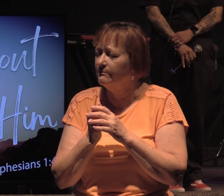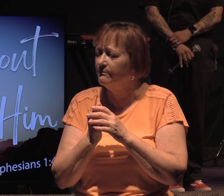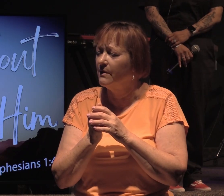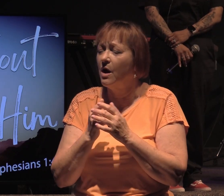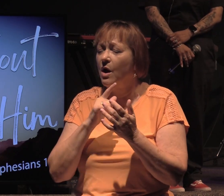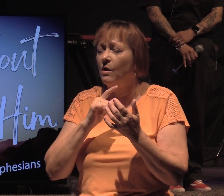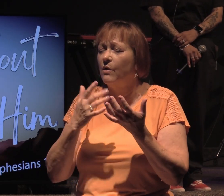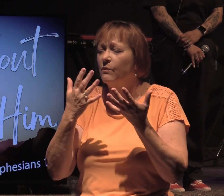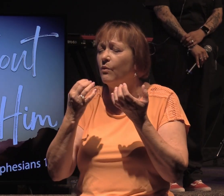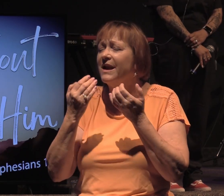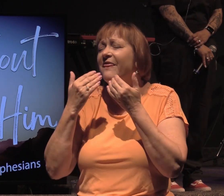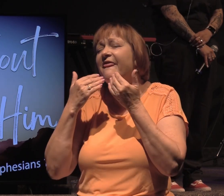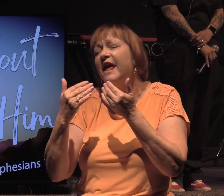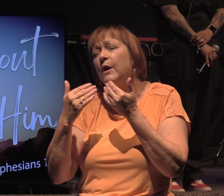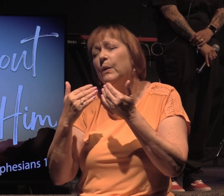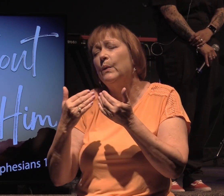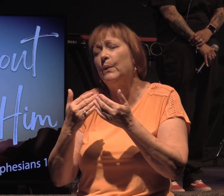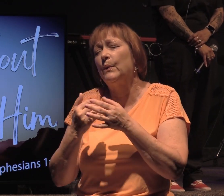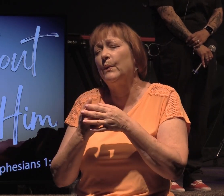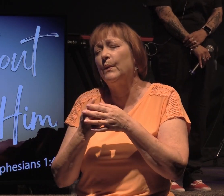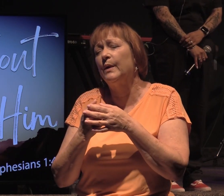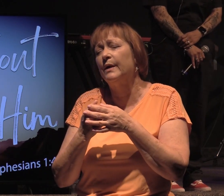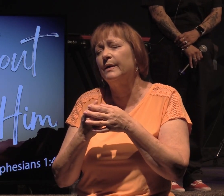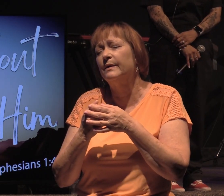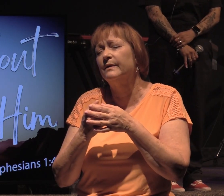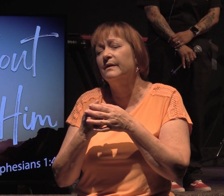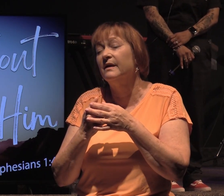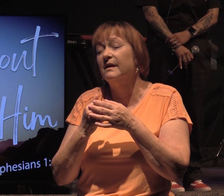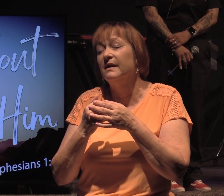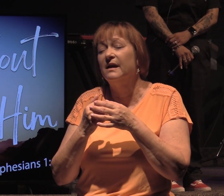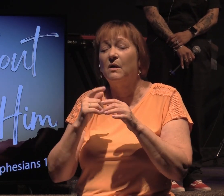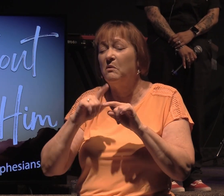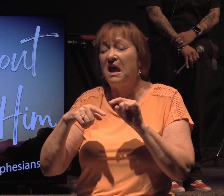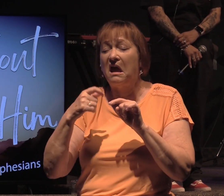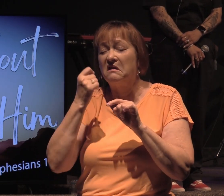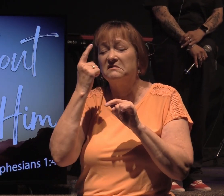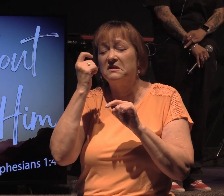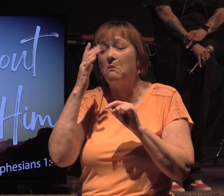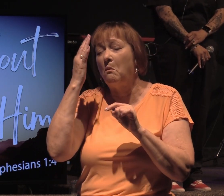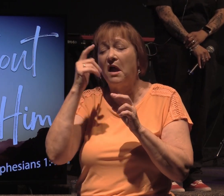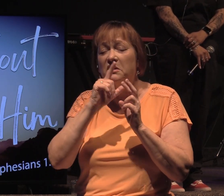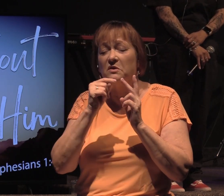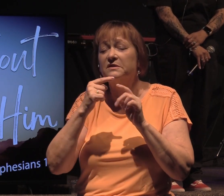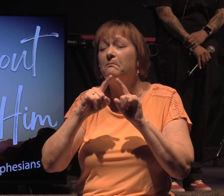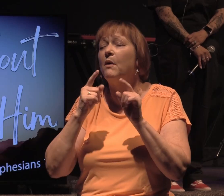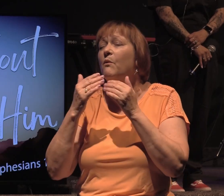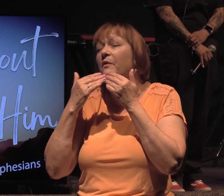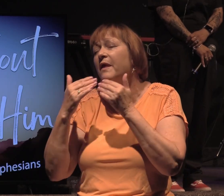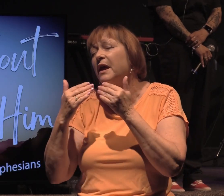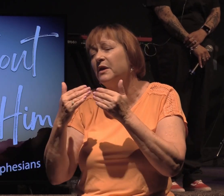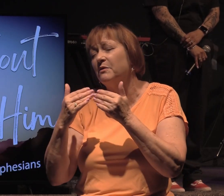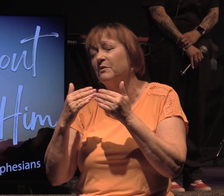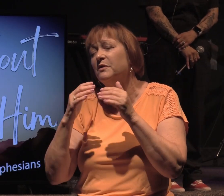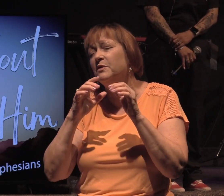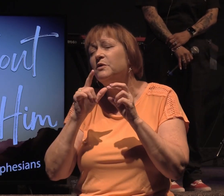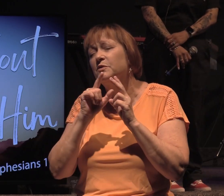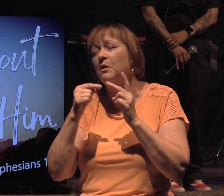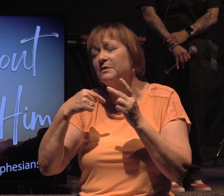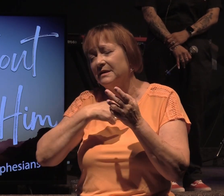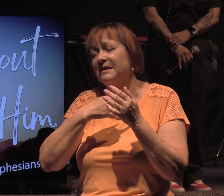so Lord, we want to thank you. Not that we can understand why you chose us, but we want to thank you that you did.